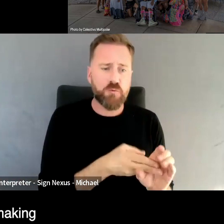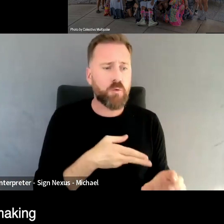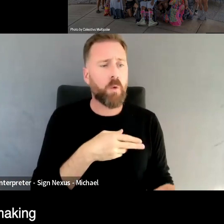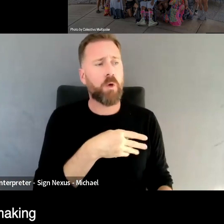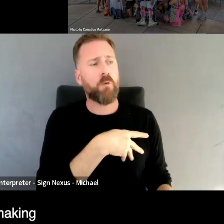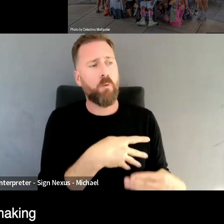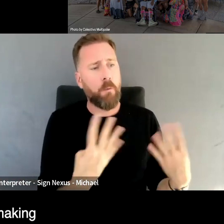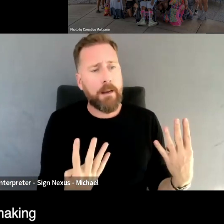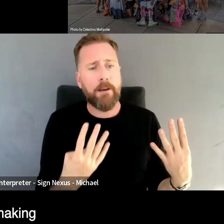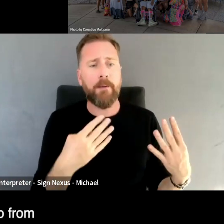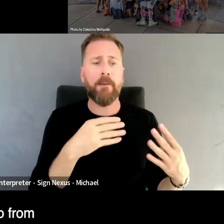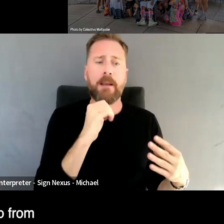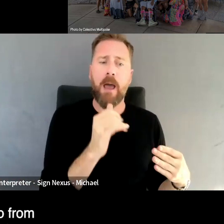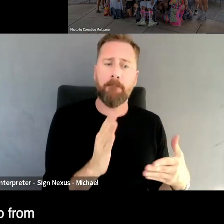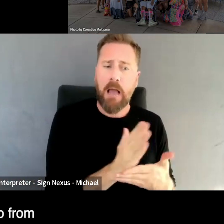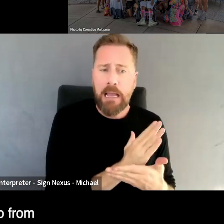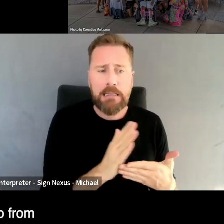making lots of clothes together.